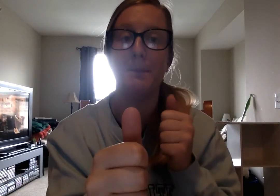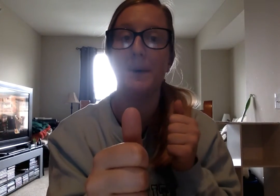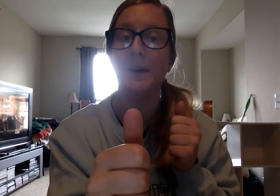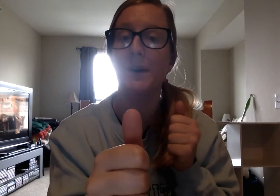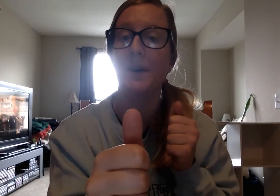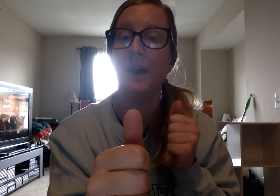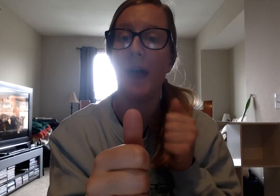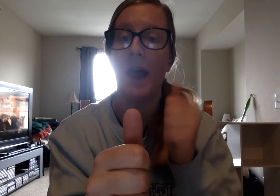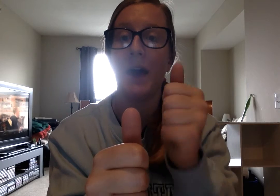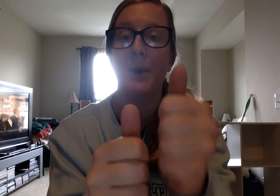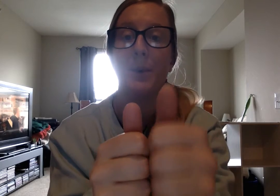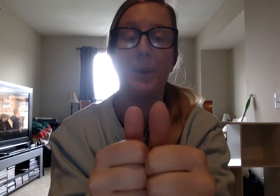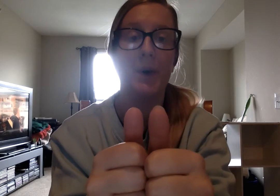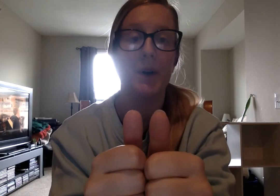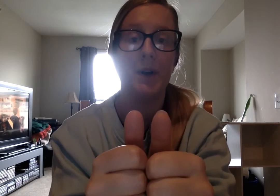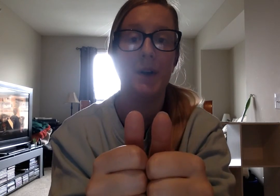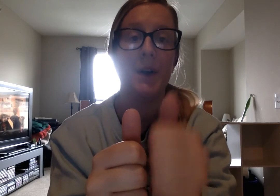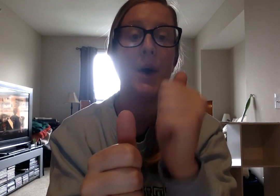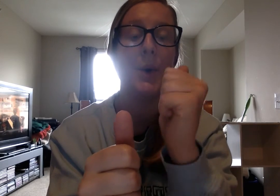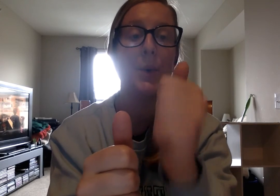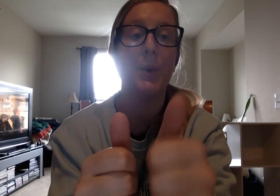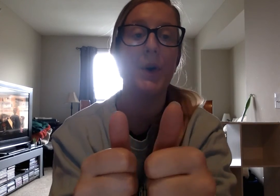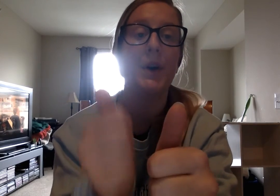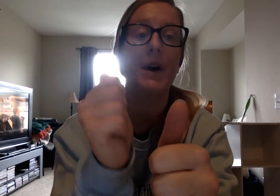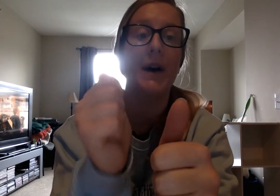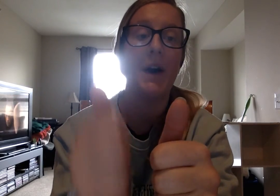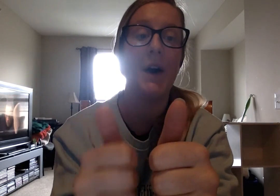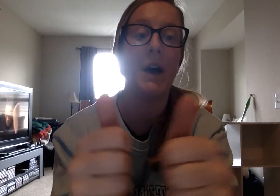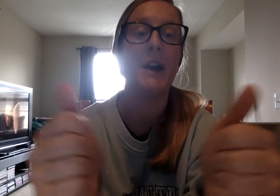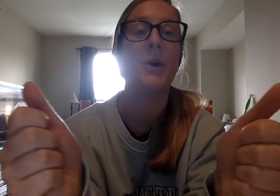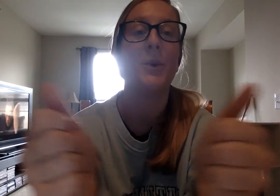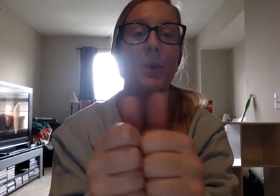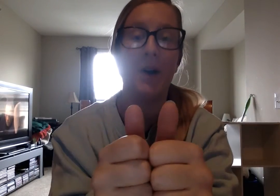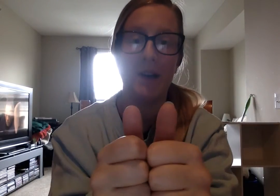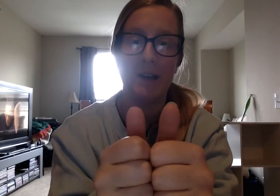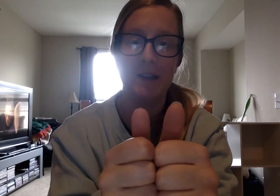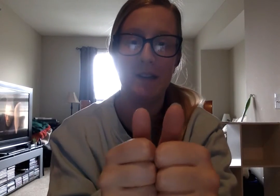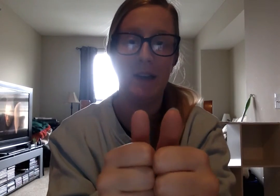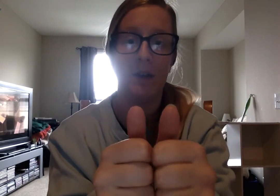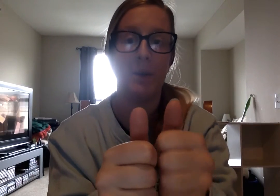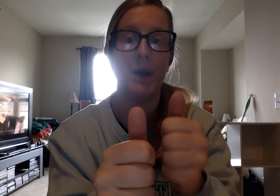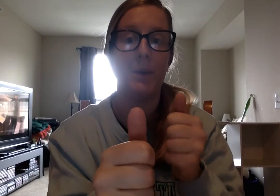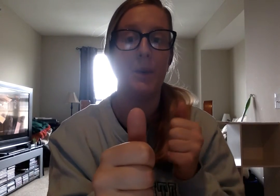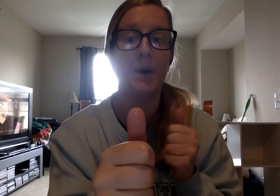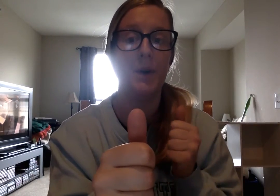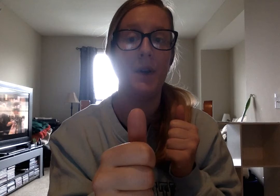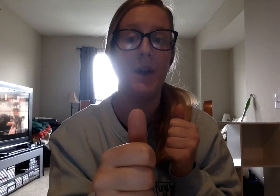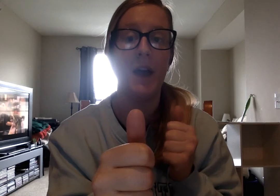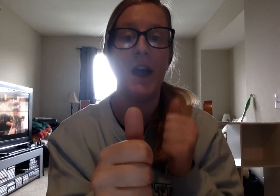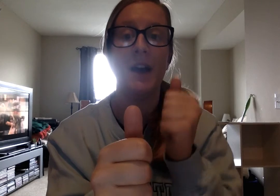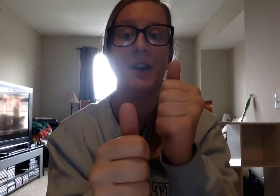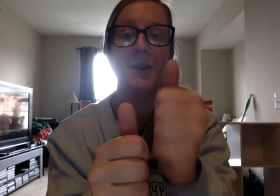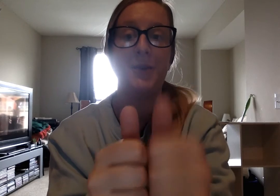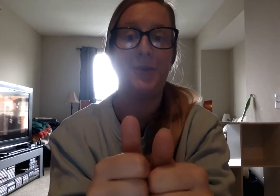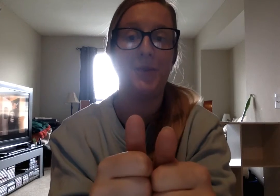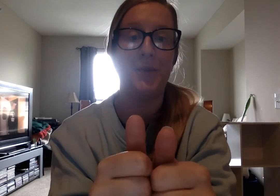b. Add w. W. On. One. Take away w. Add f.